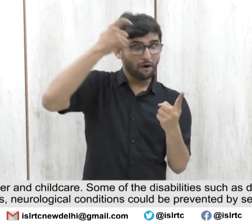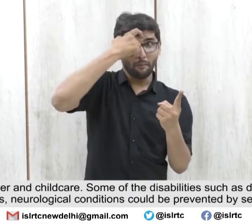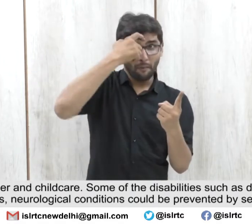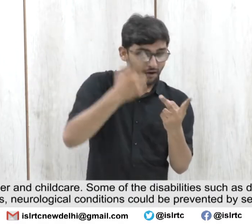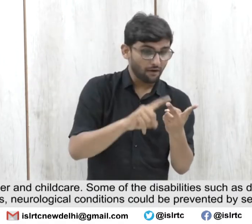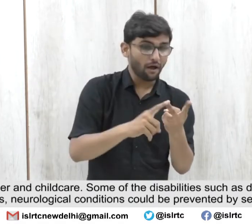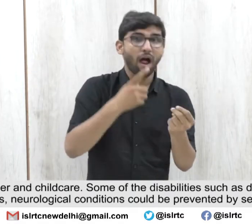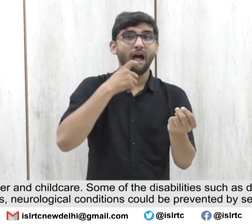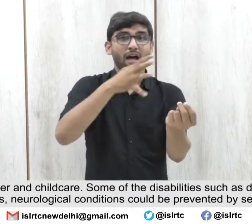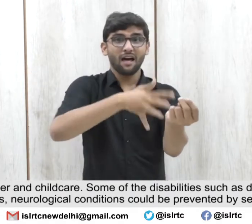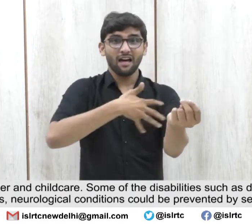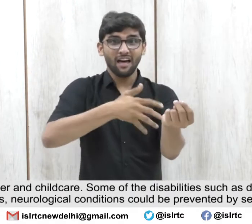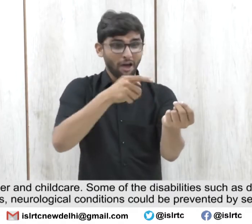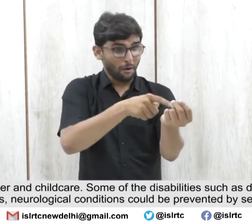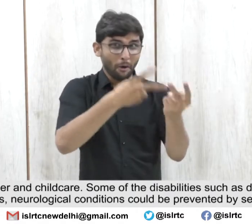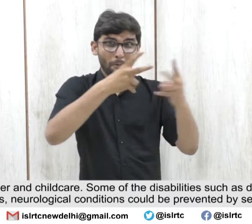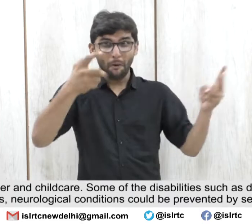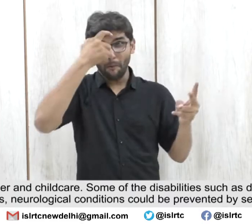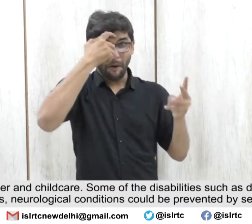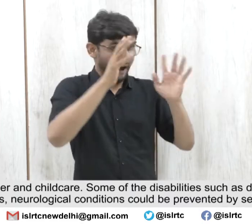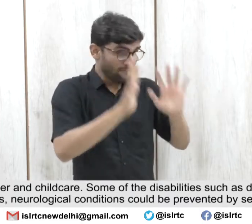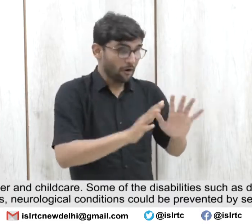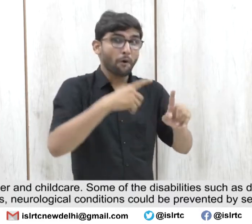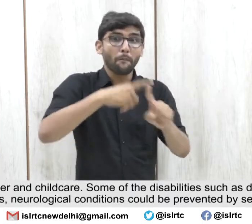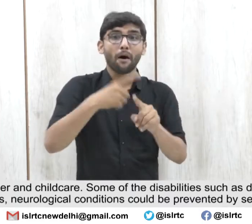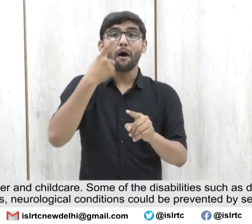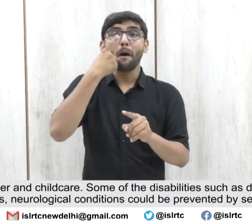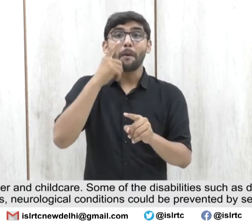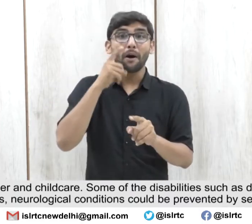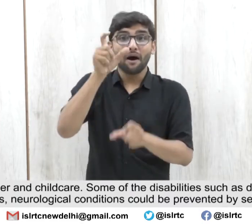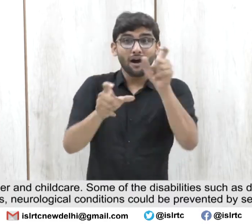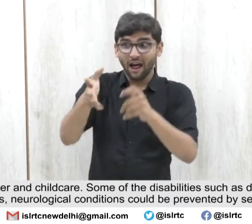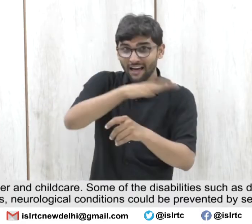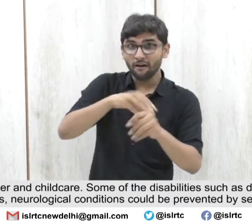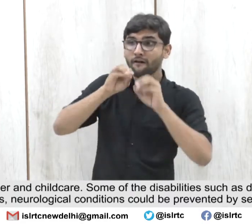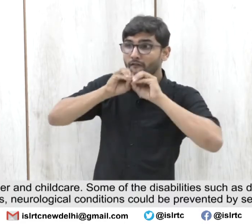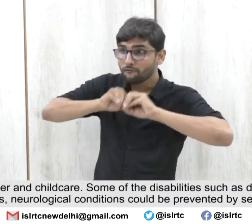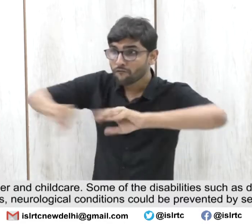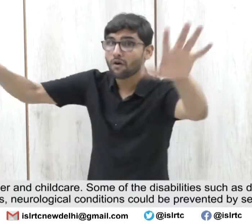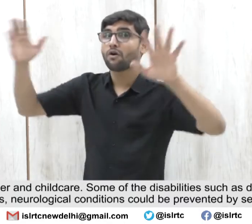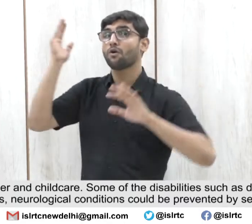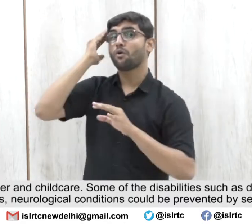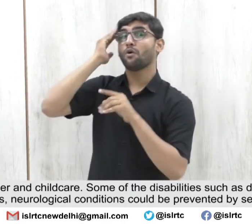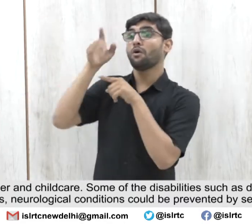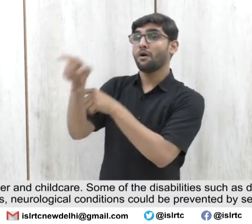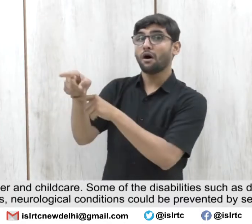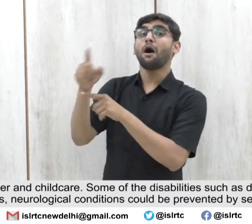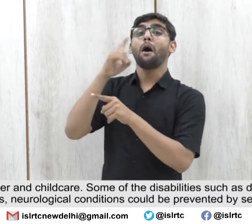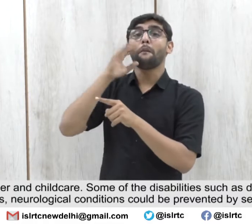to blood disorders, neurological conditions could be prevented by sensitizing the public